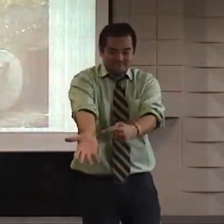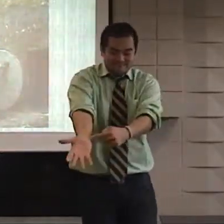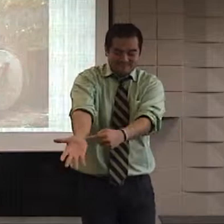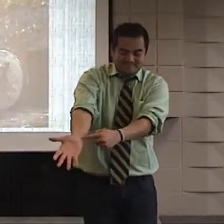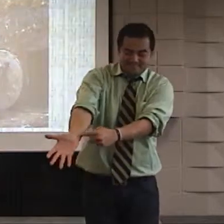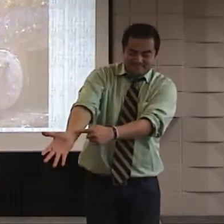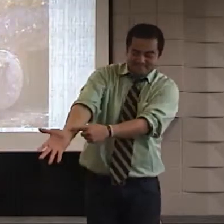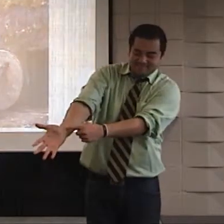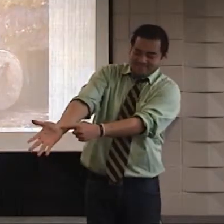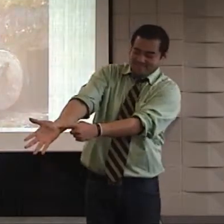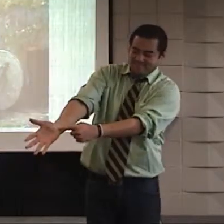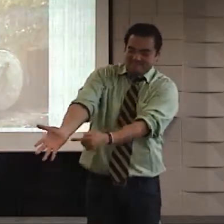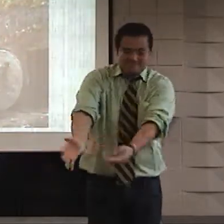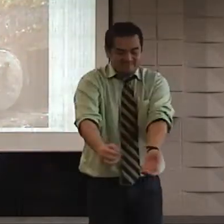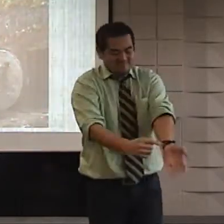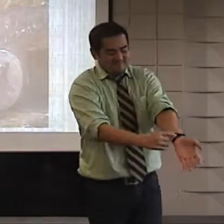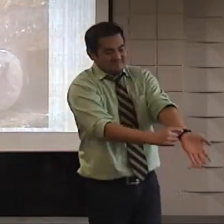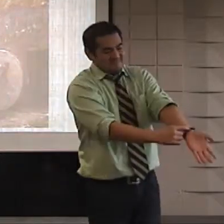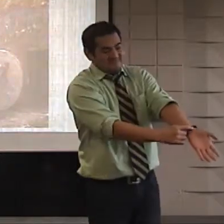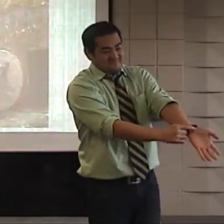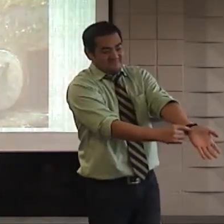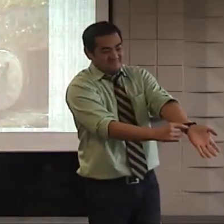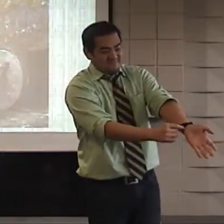look at my hands. See the nail marks. It's actually me.